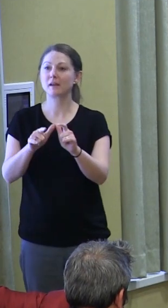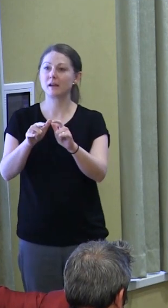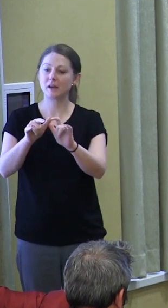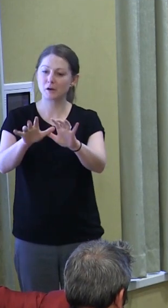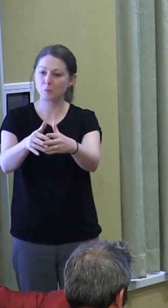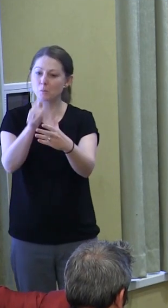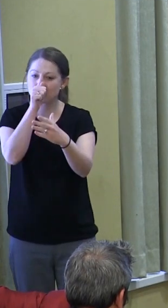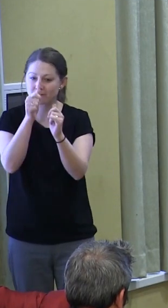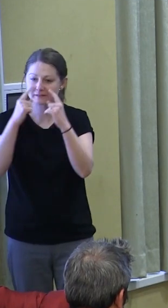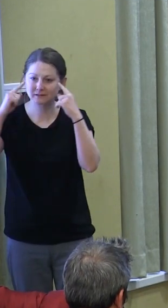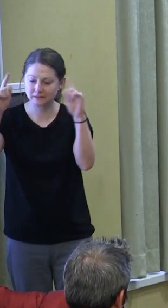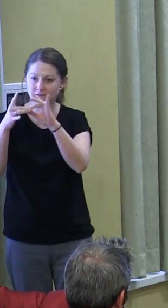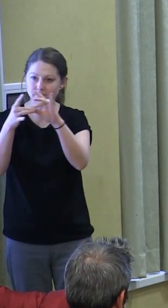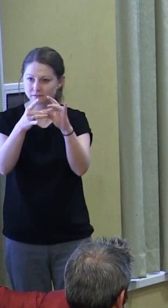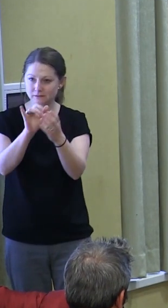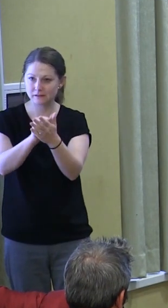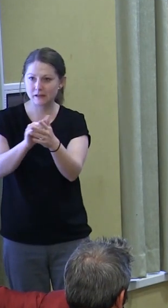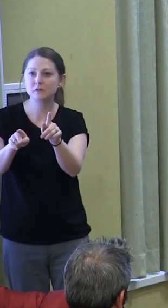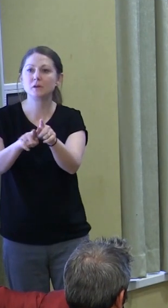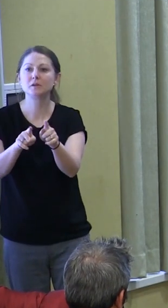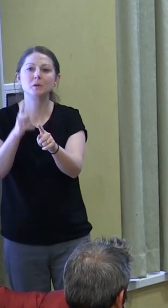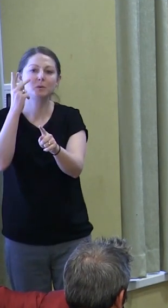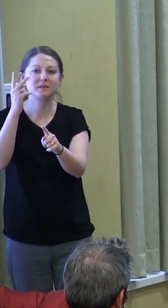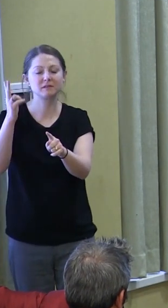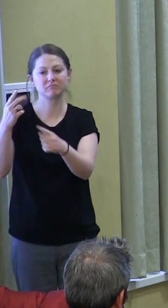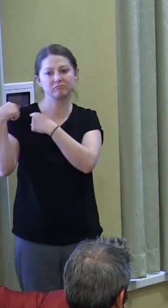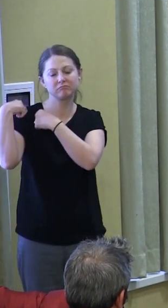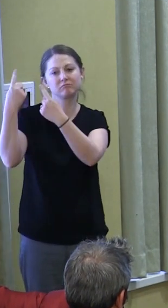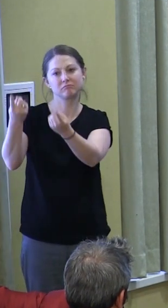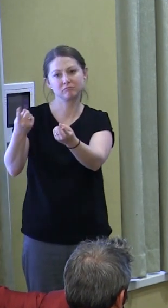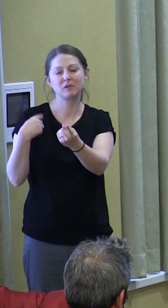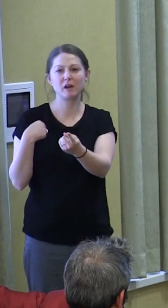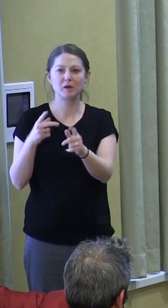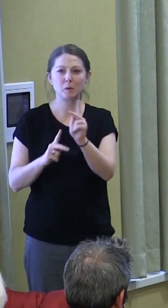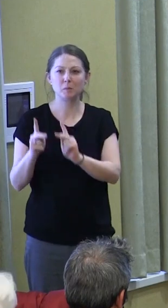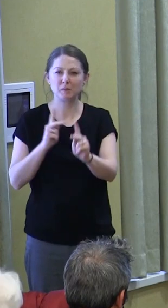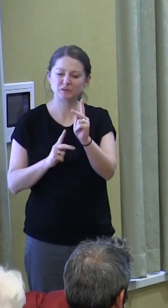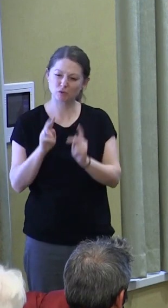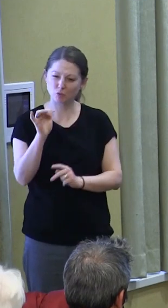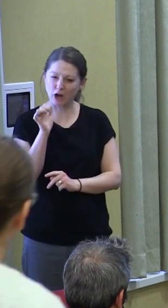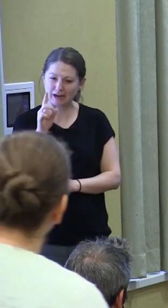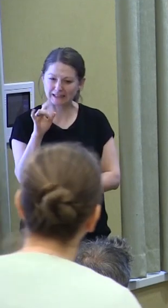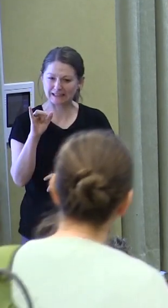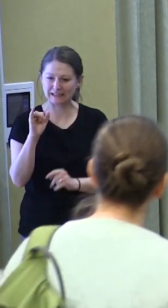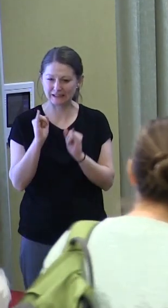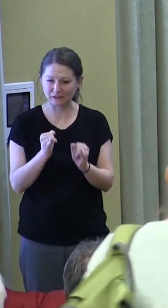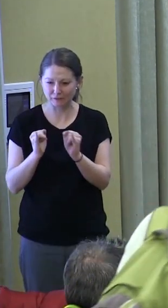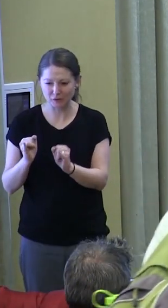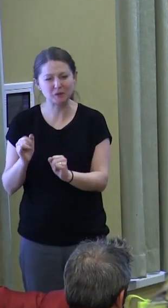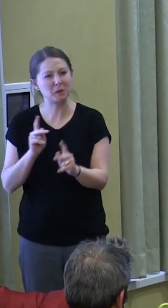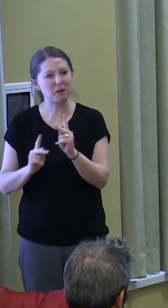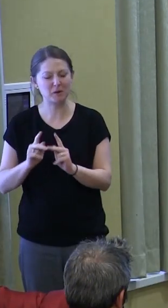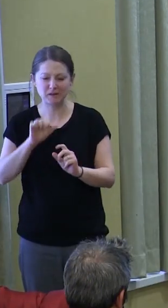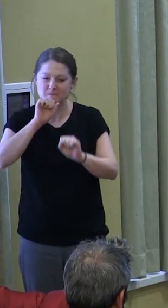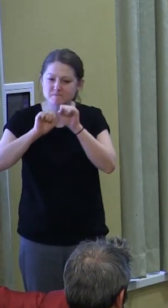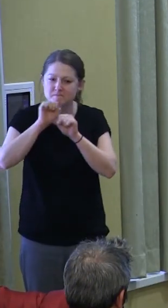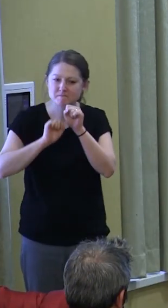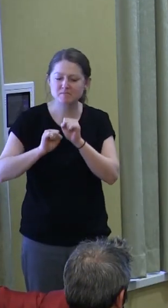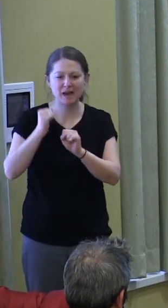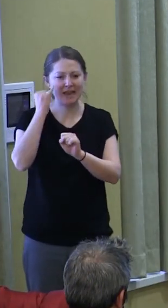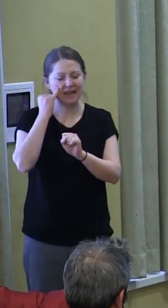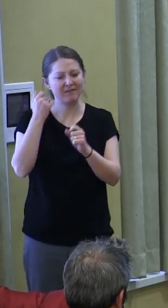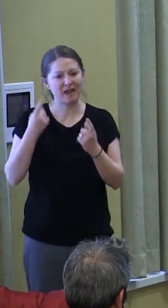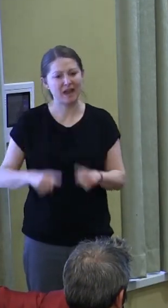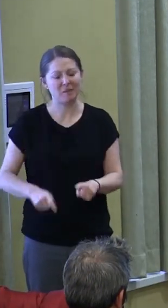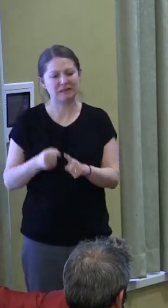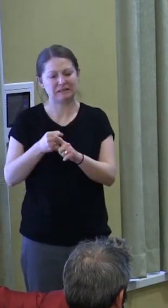private success. So we see historical accounts of rugged individualism, that founding kind of American spirit of pick yourself up by the